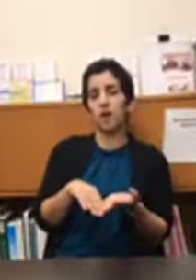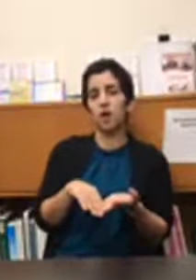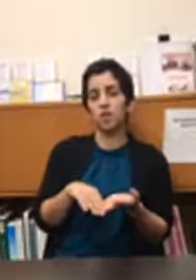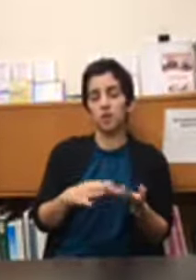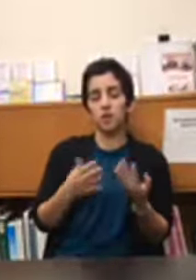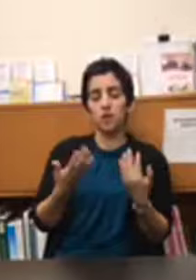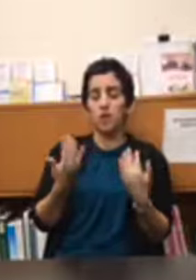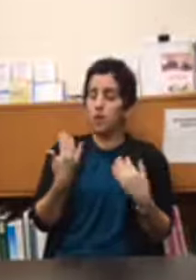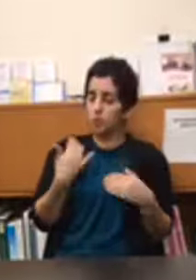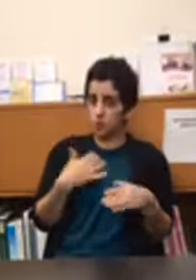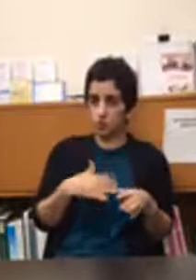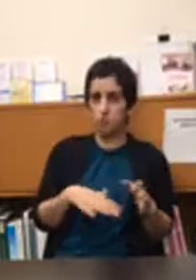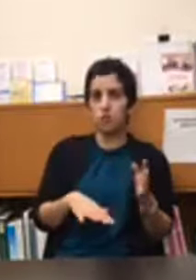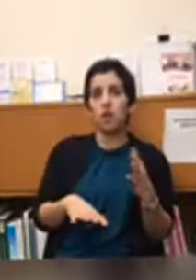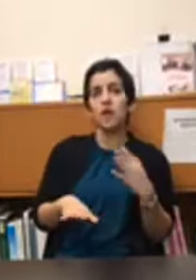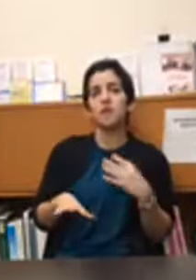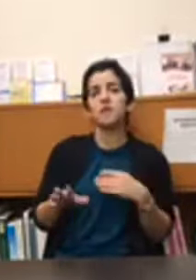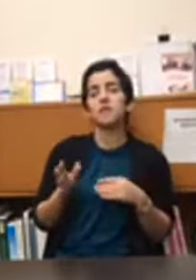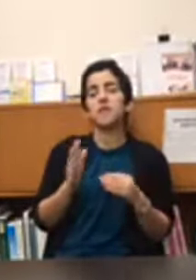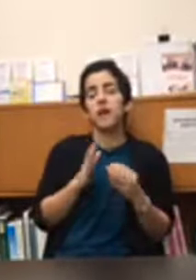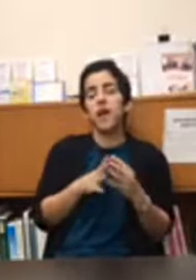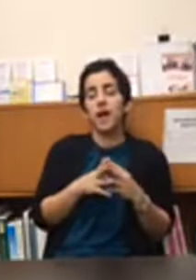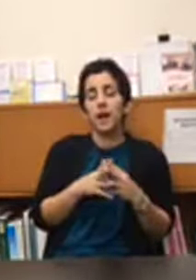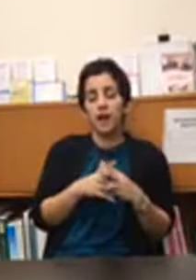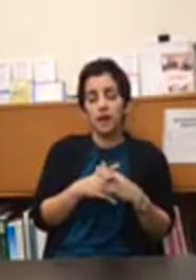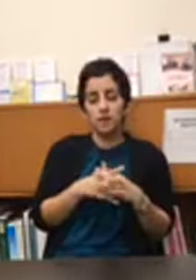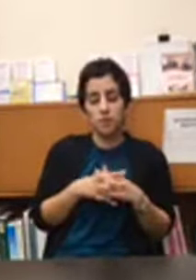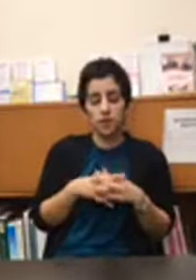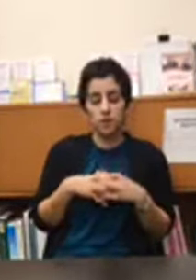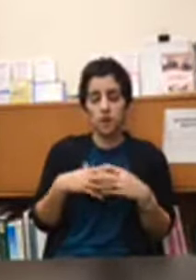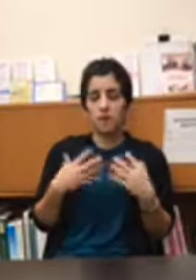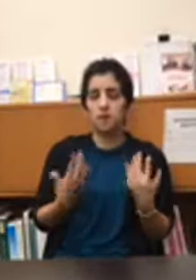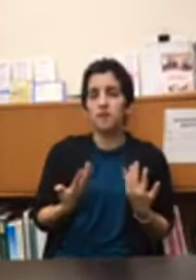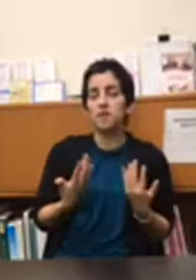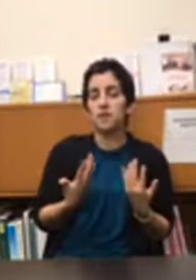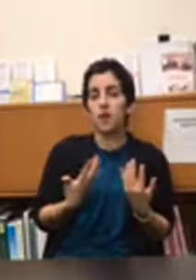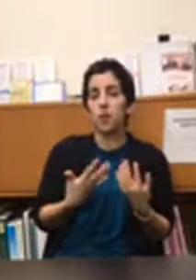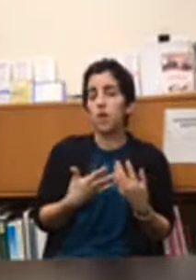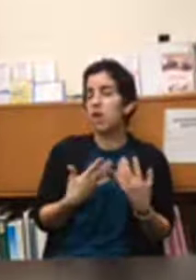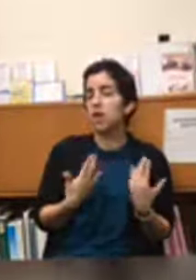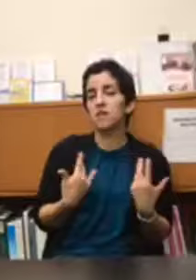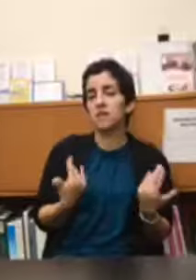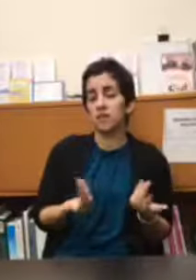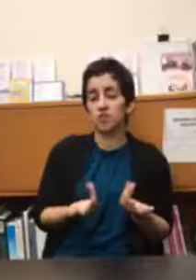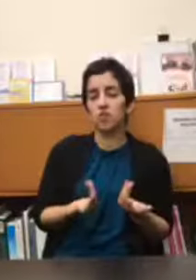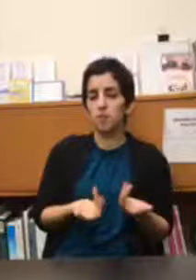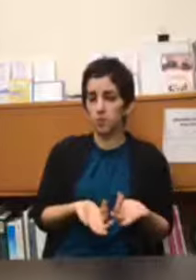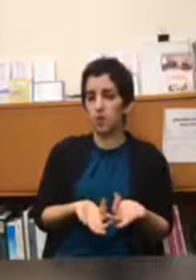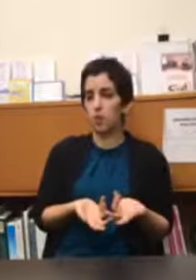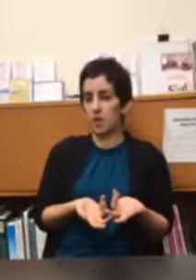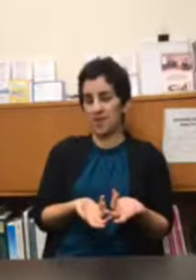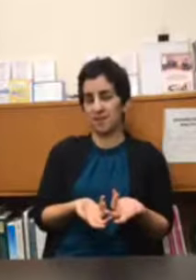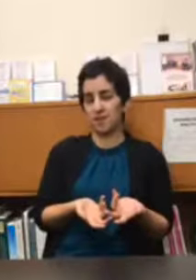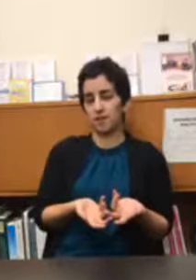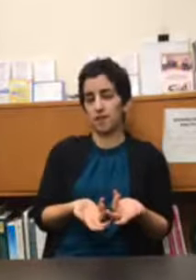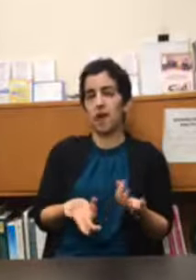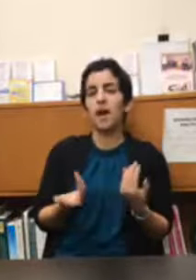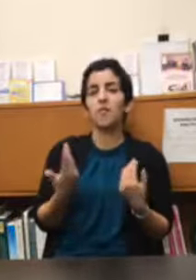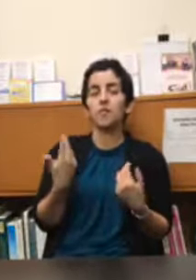often will do with clients is based around this idea that we are essentially musical beings everything